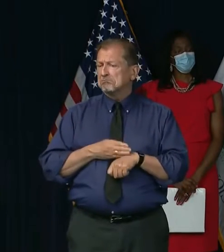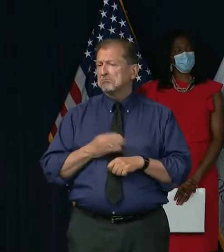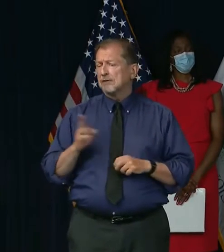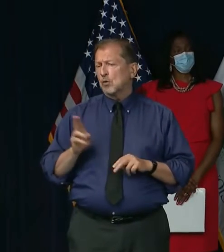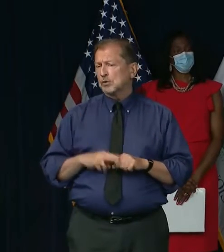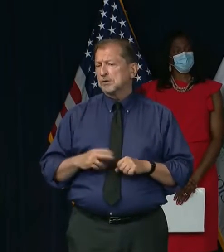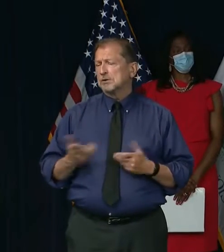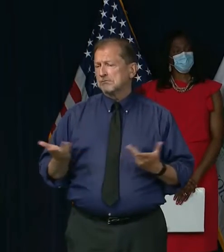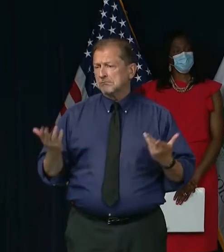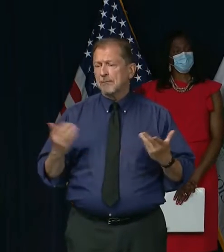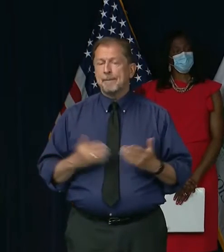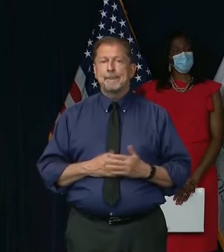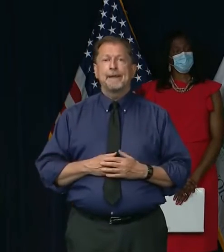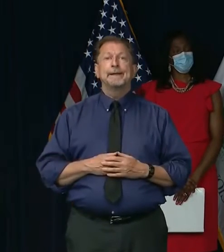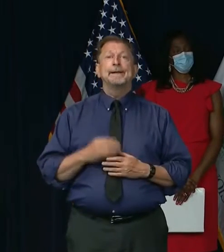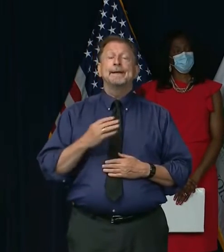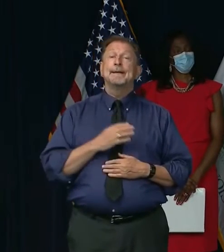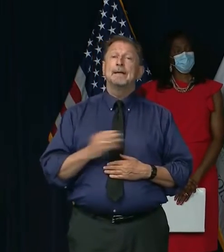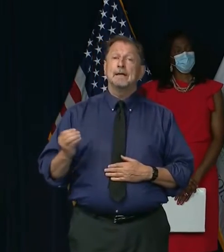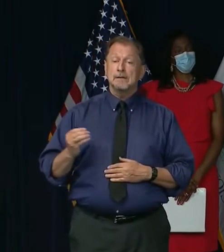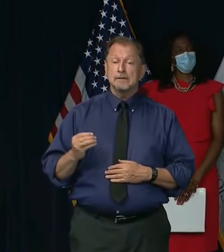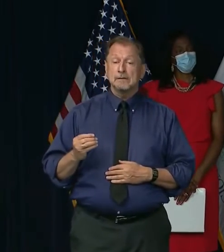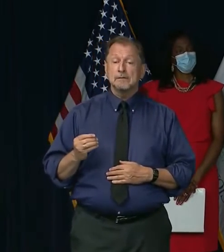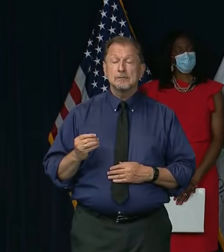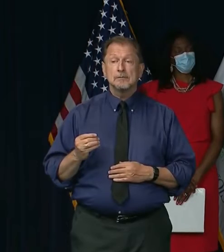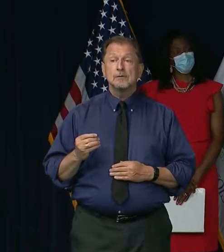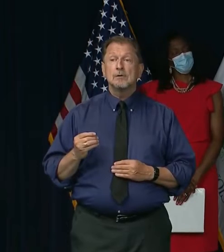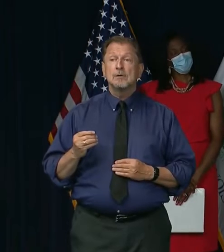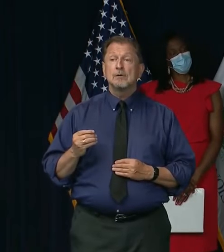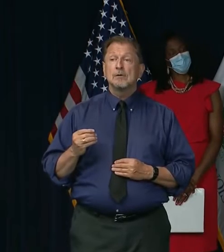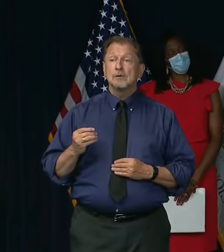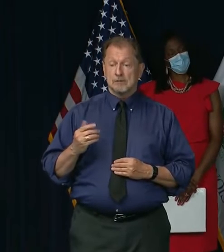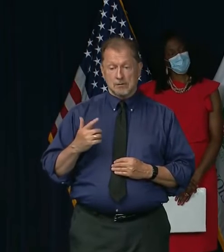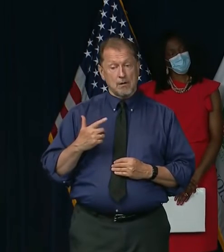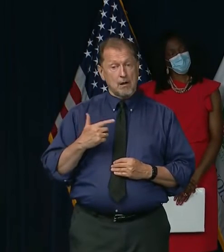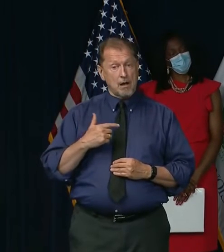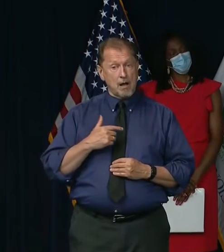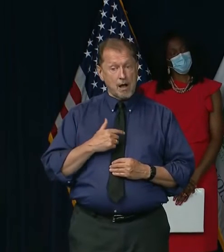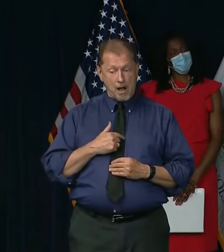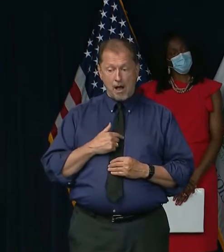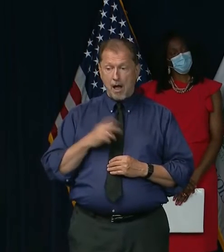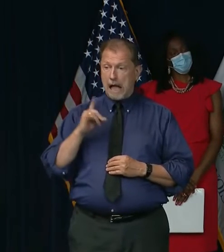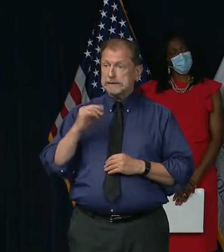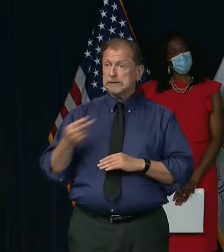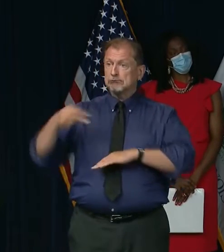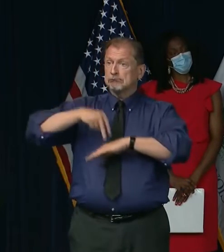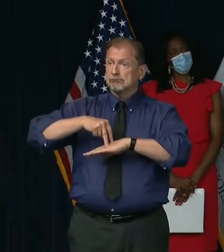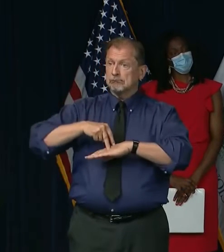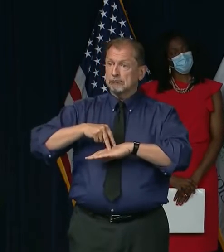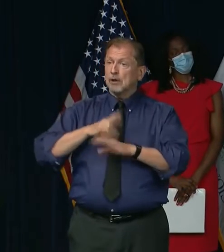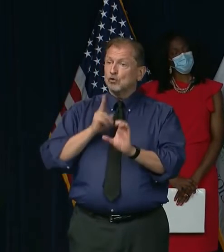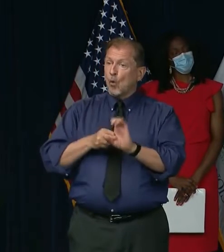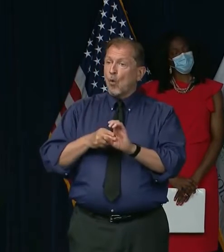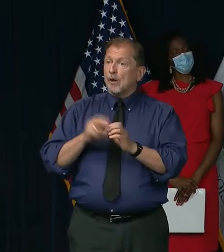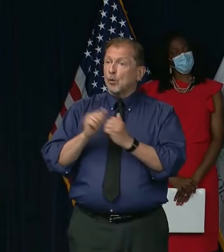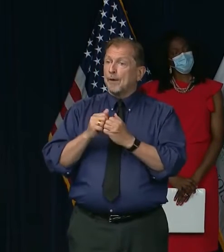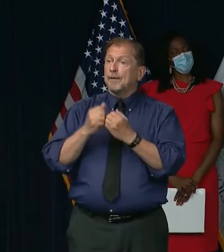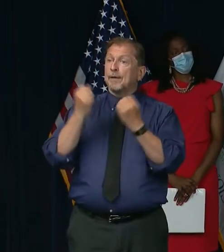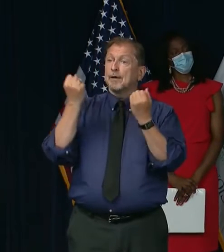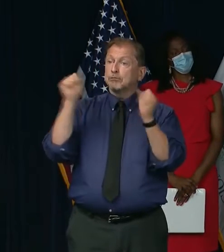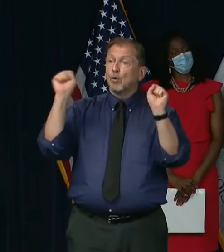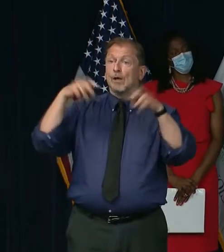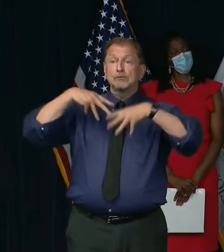about that. And I have stood together with people to protest over that very issue.